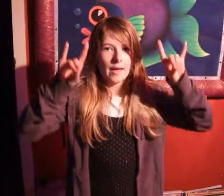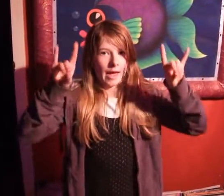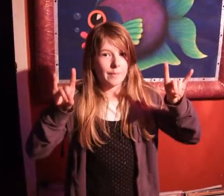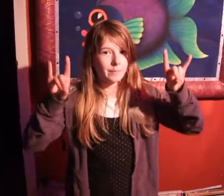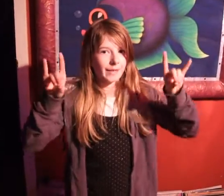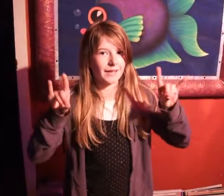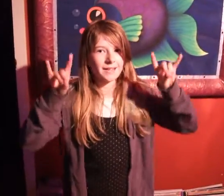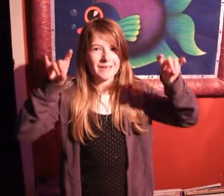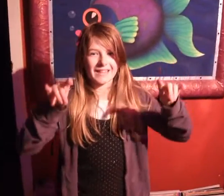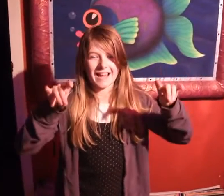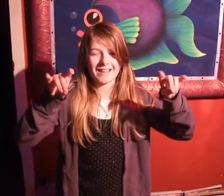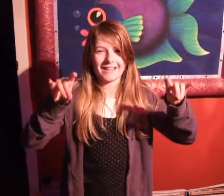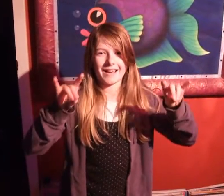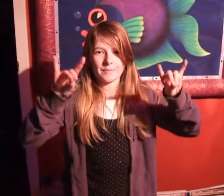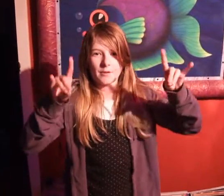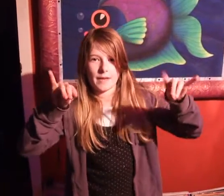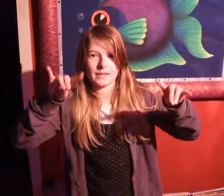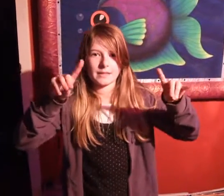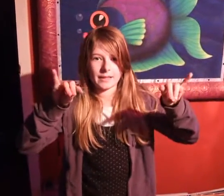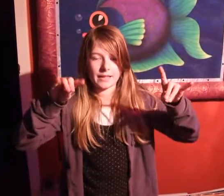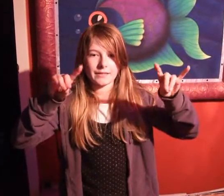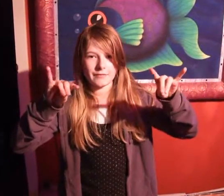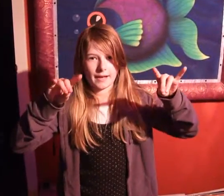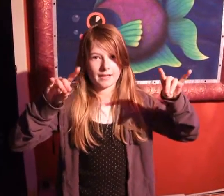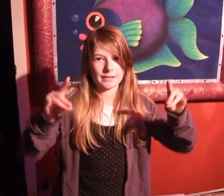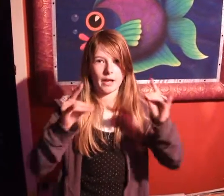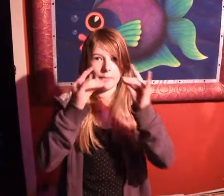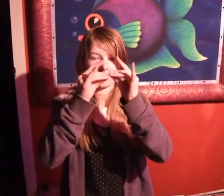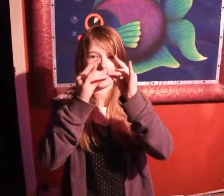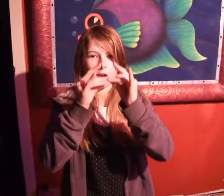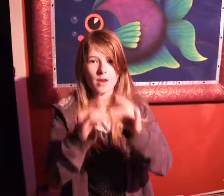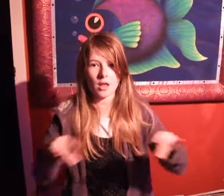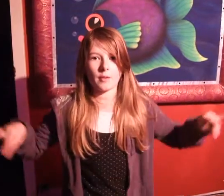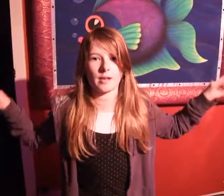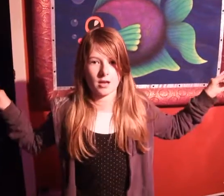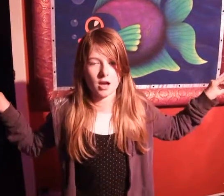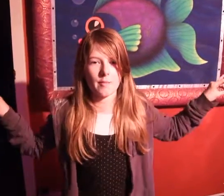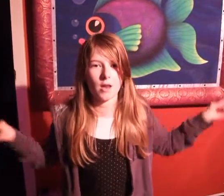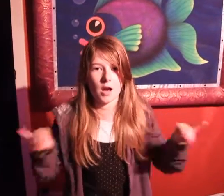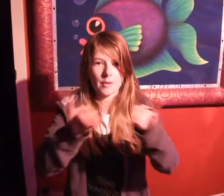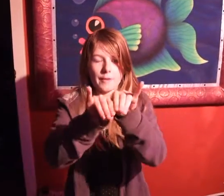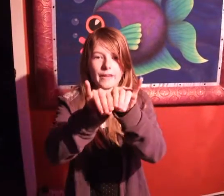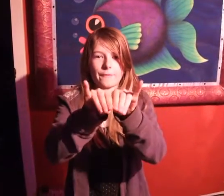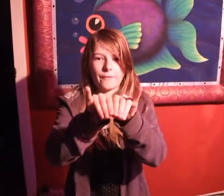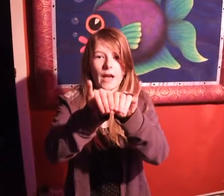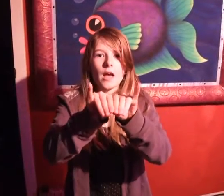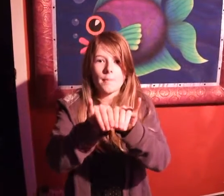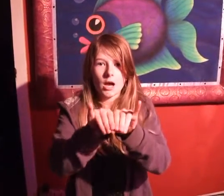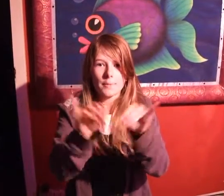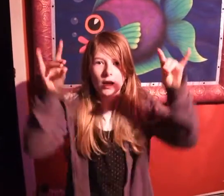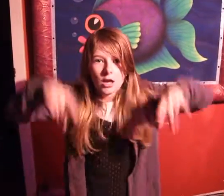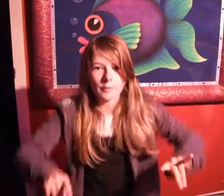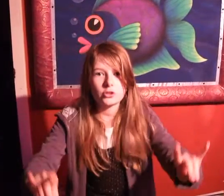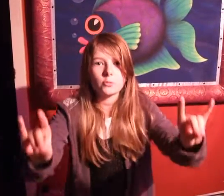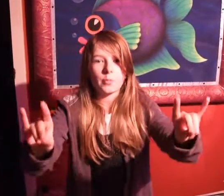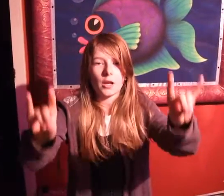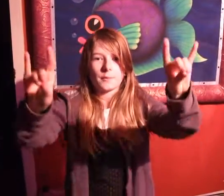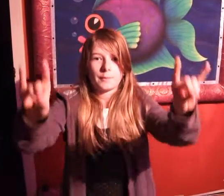Happy Llama, Sad Llama, Mentally Deranged Llama, Drama Llama, Karma Llama, Big Fat Mama Llama, Super Llama,